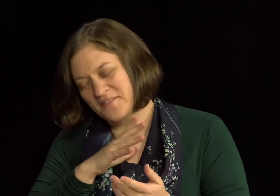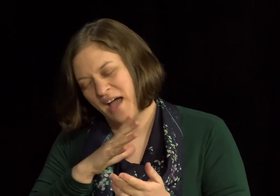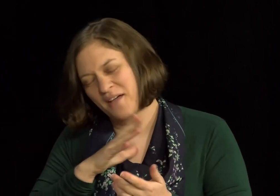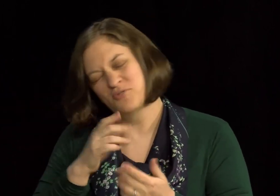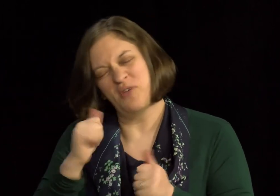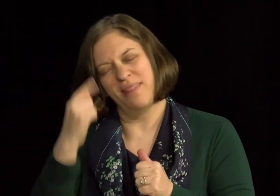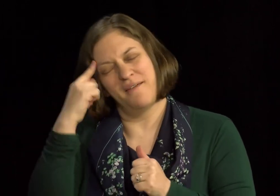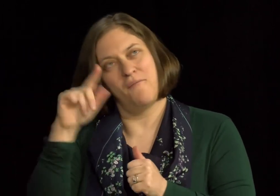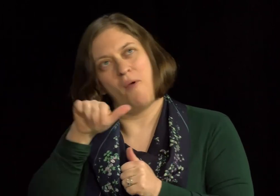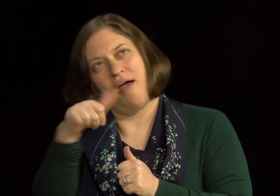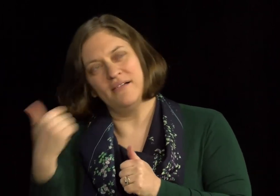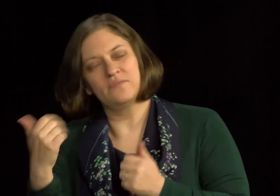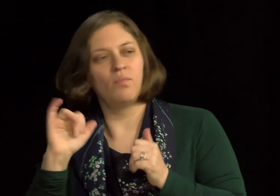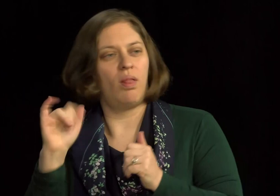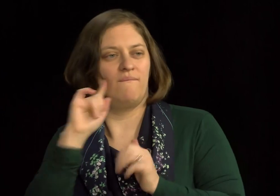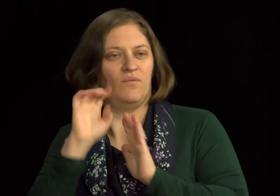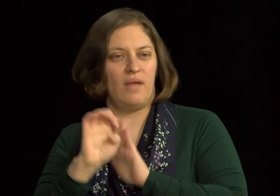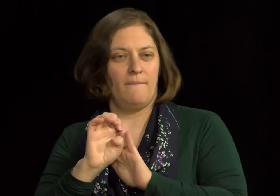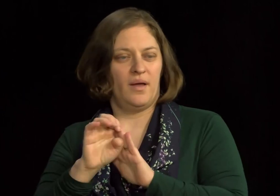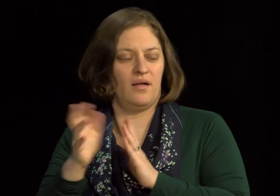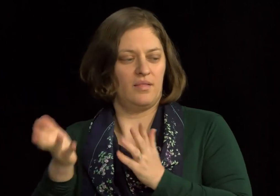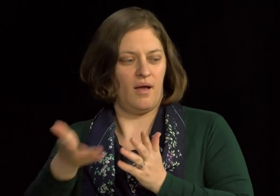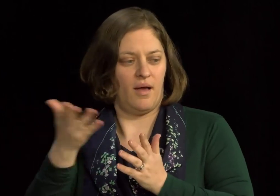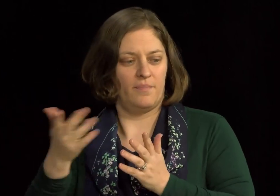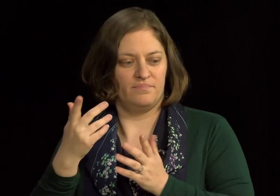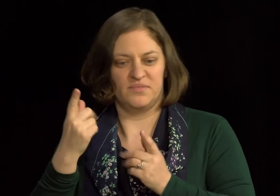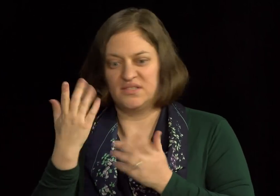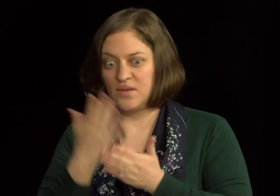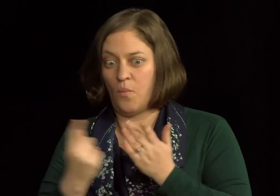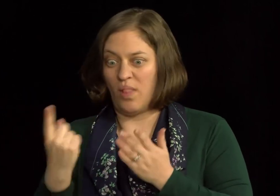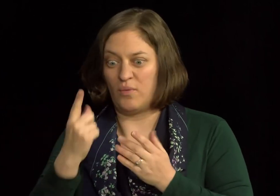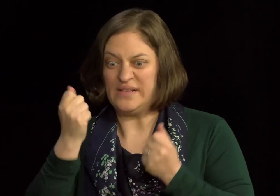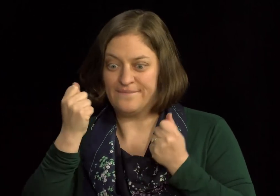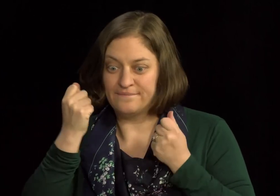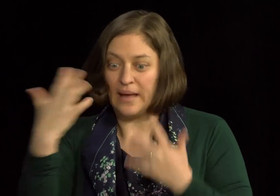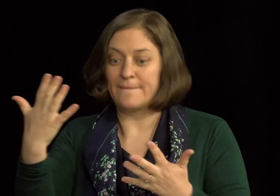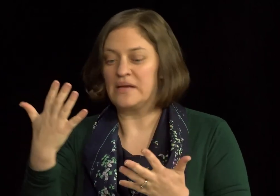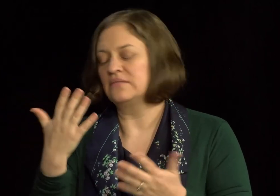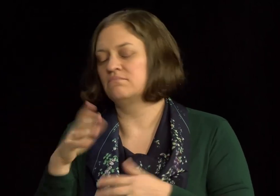Right. Um, I'm trying to think of some other folks, some other examples that might be interesting. Um,